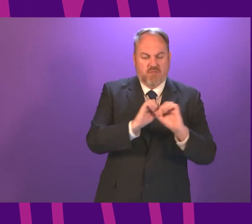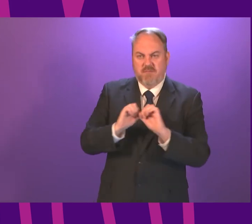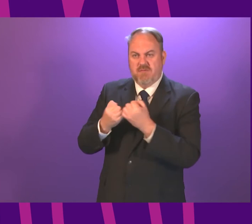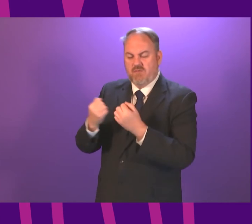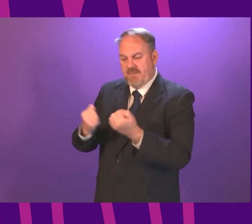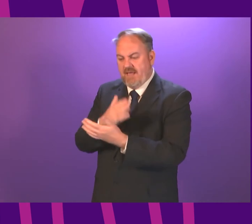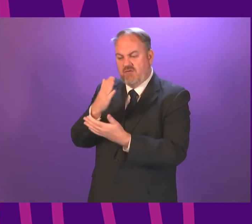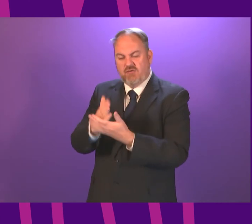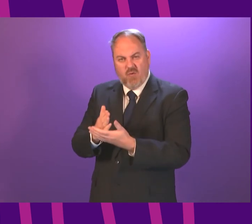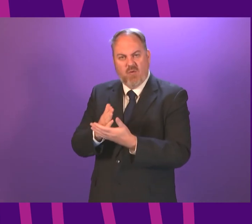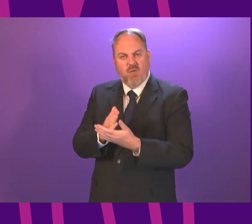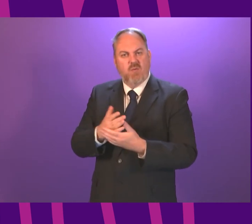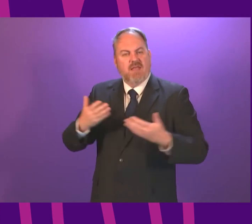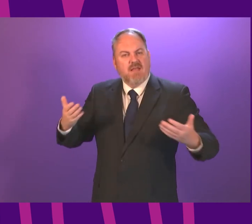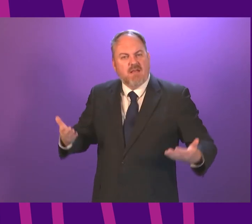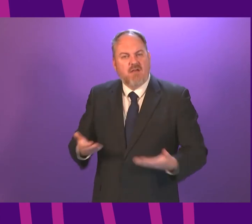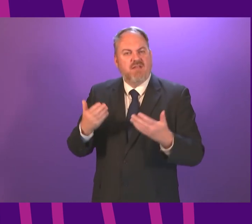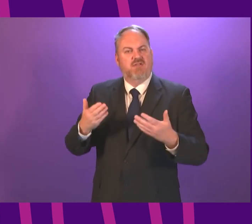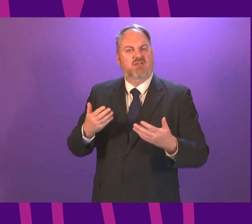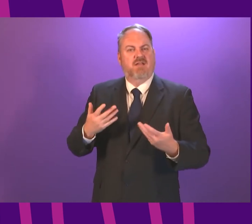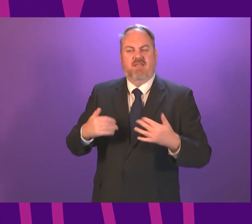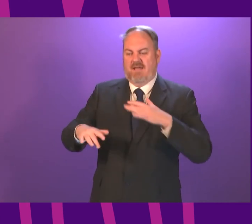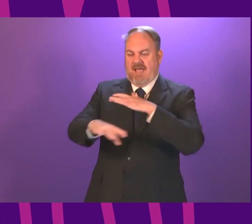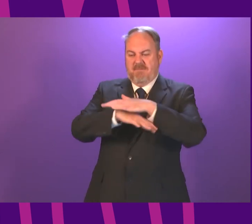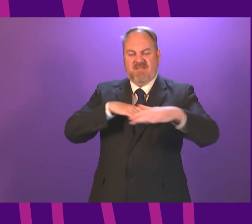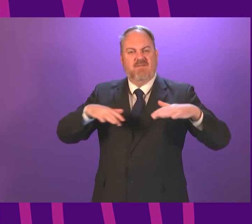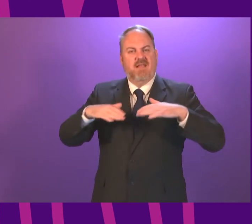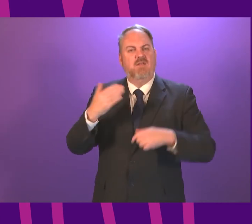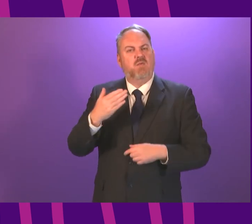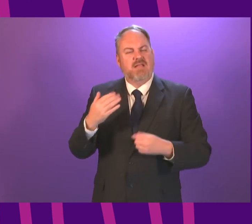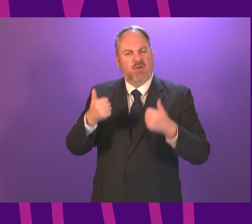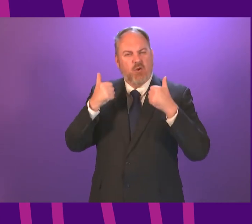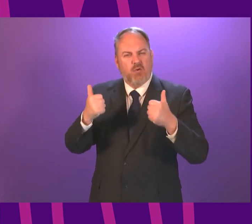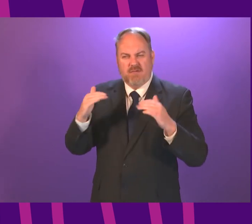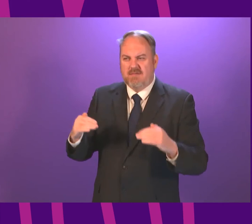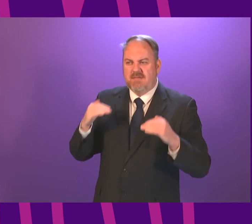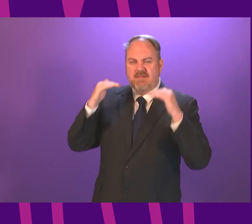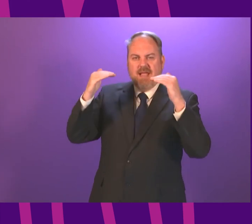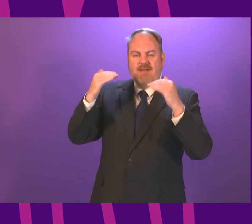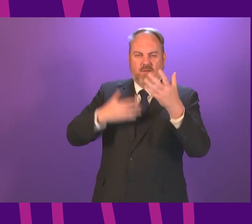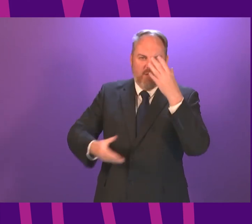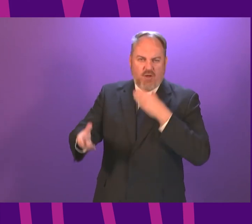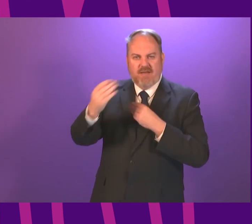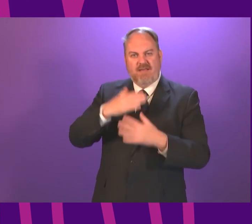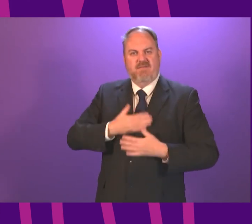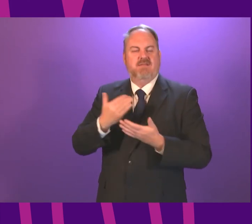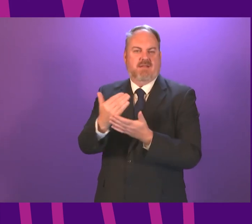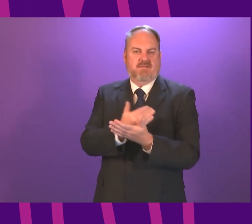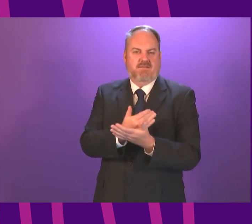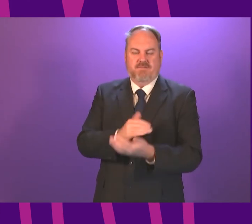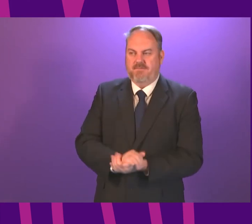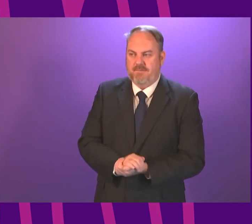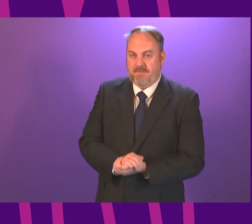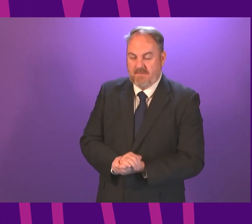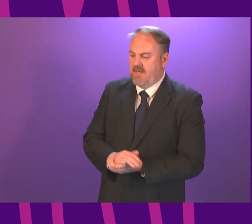nurtures an environment in our schools that has, at its core, the highest quality of learning and teaching. Alex Rowley. I thank the